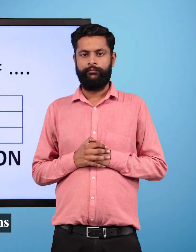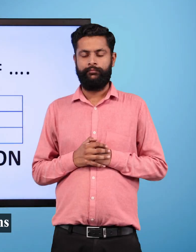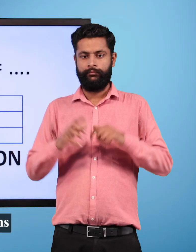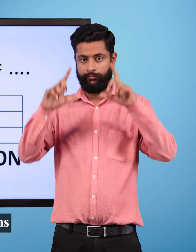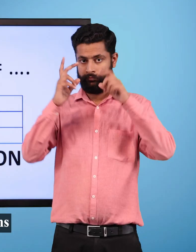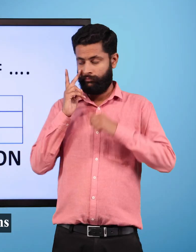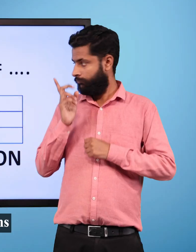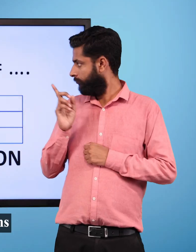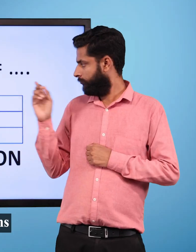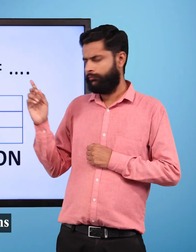Equivalent Fractions